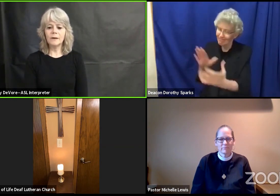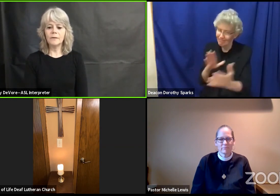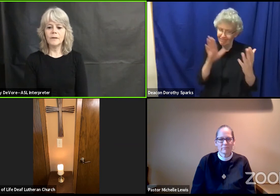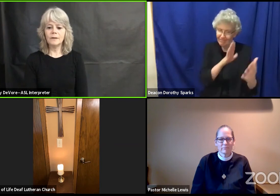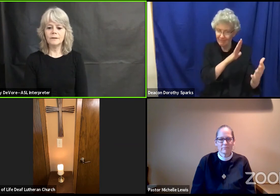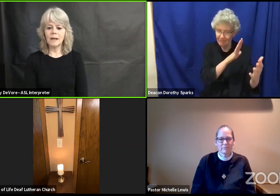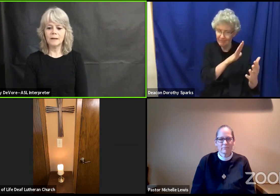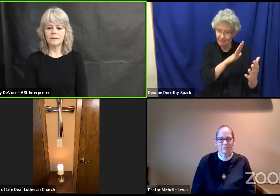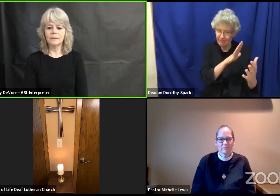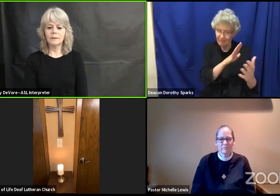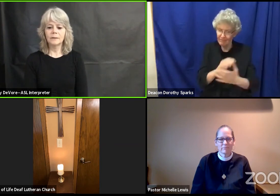of these days